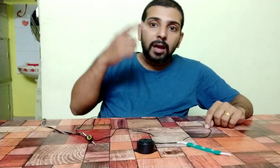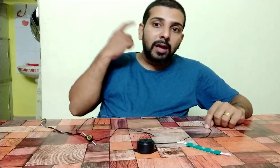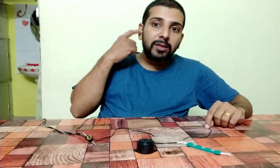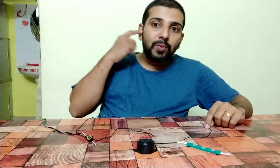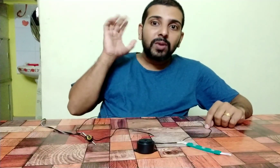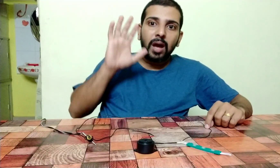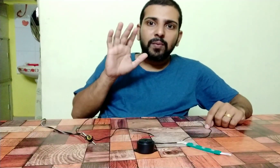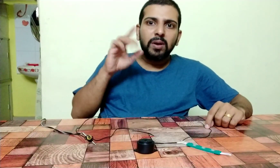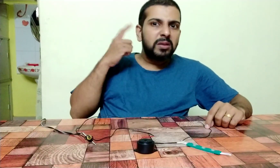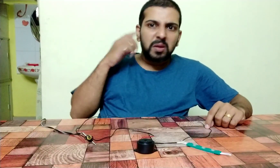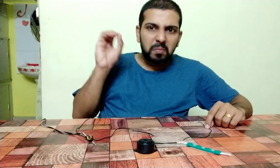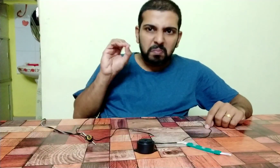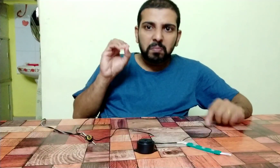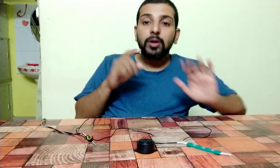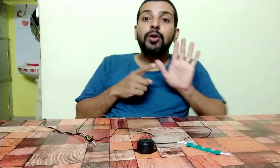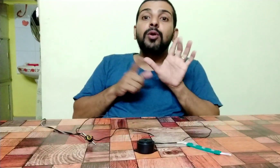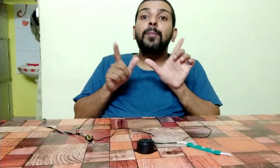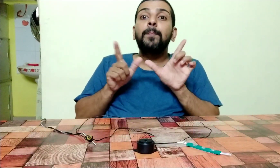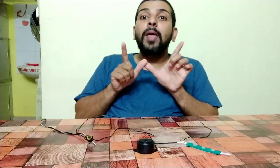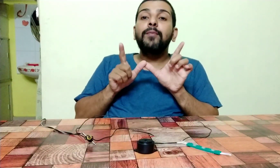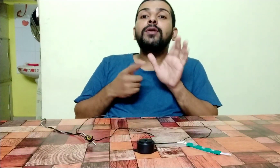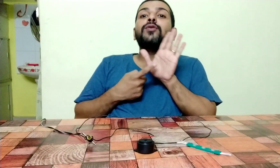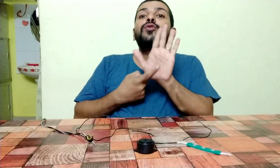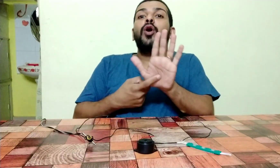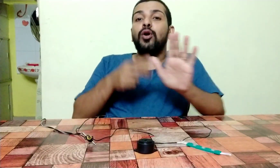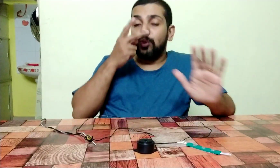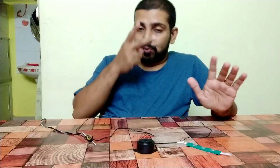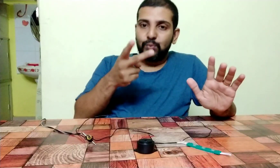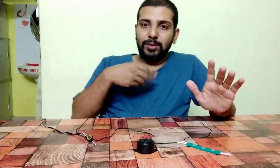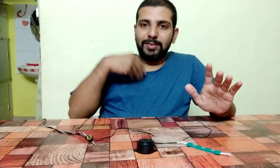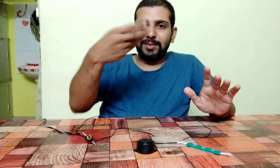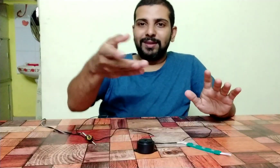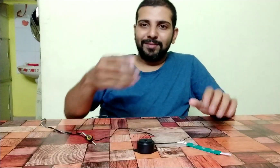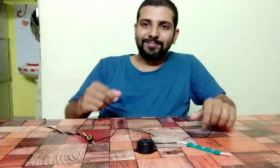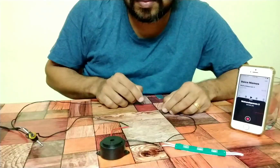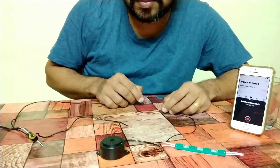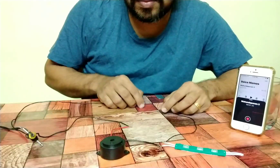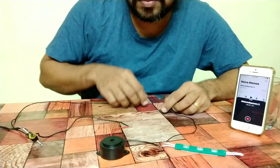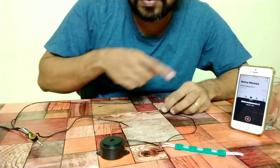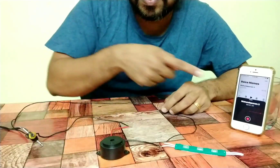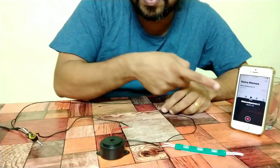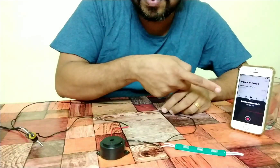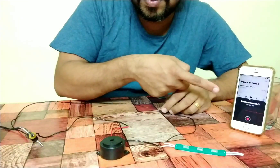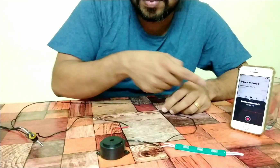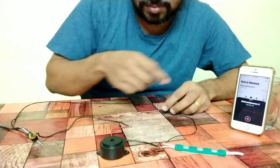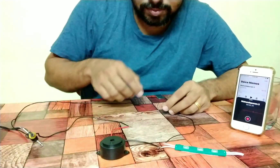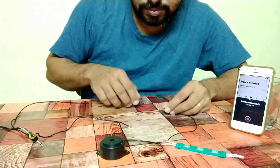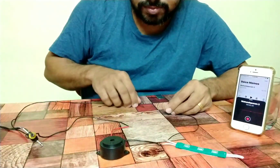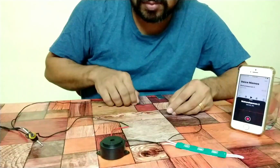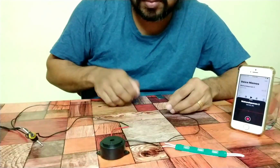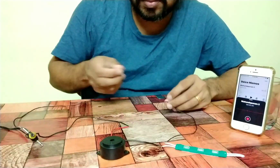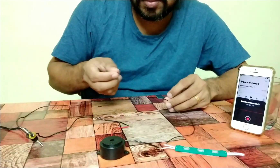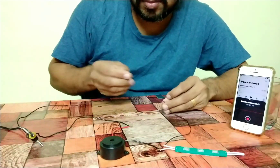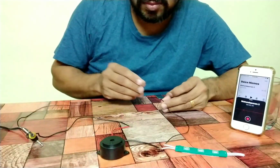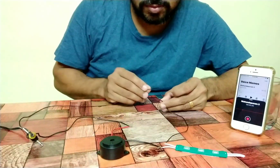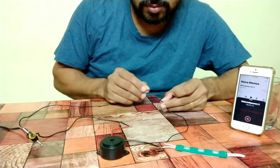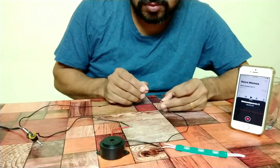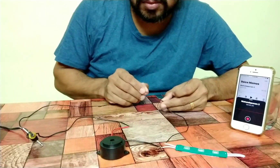They said, be me Look beneath the bed before you go to sleep